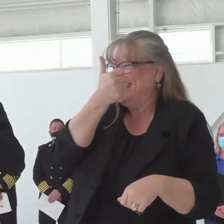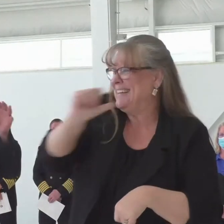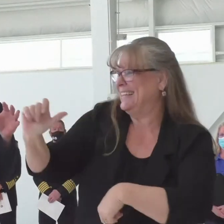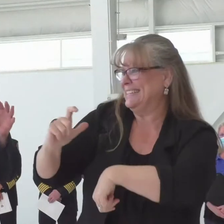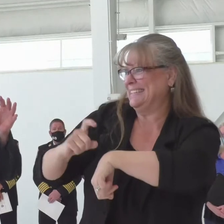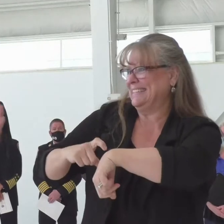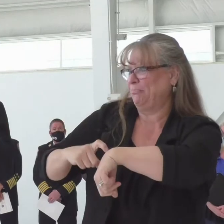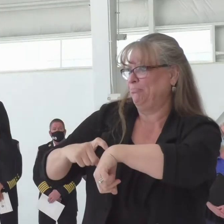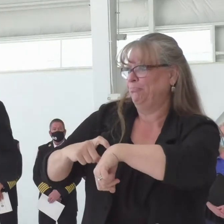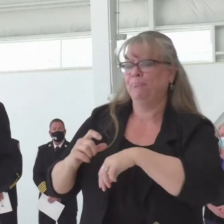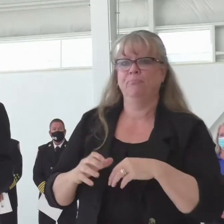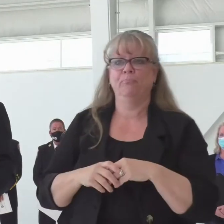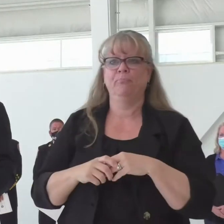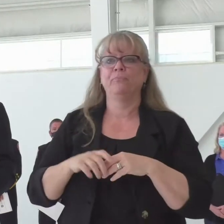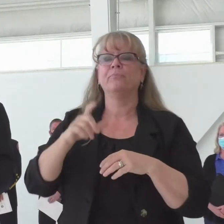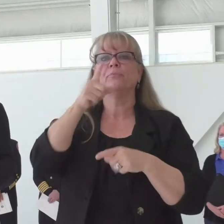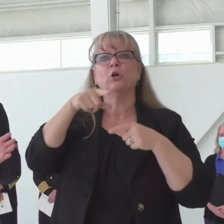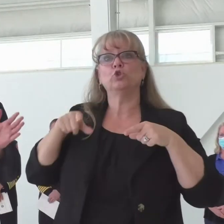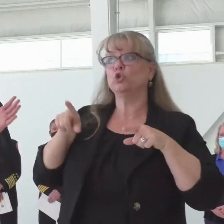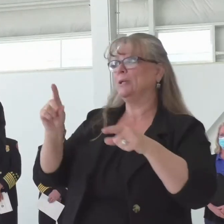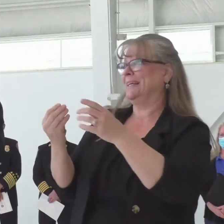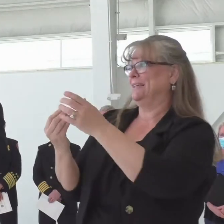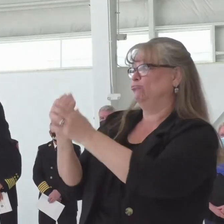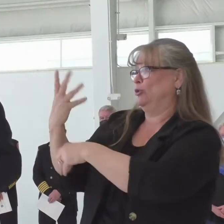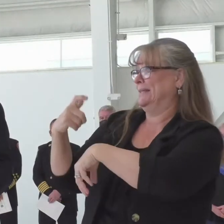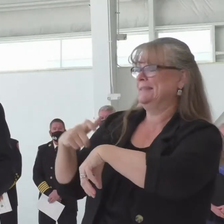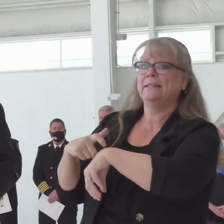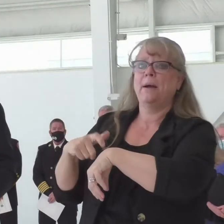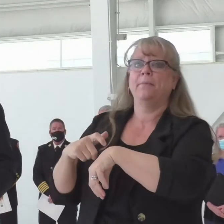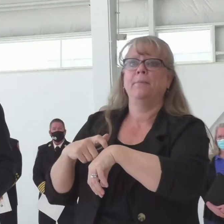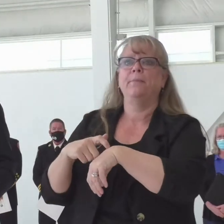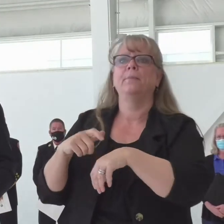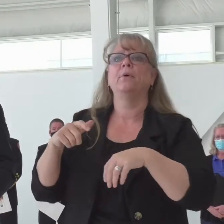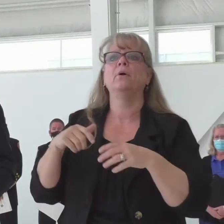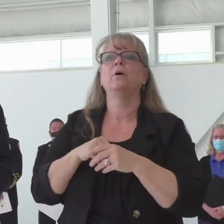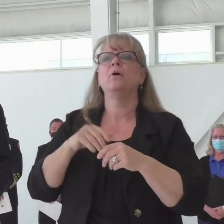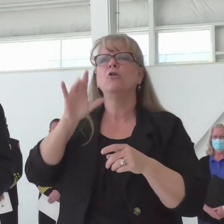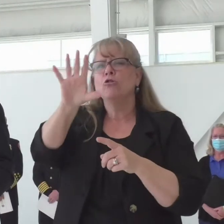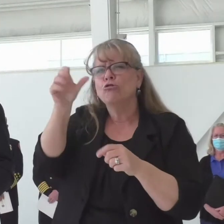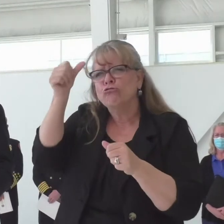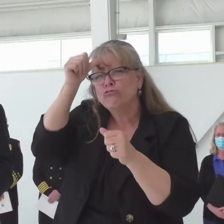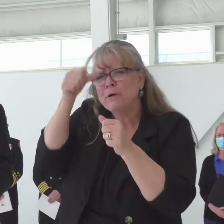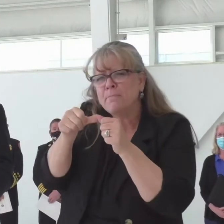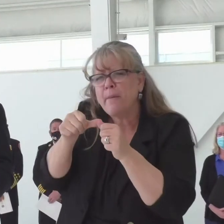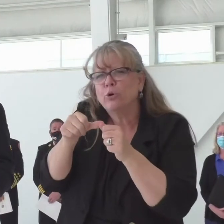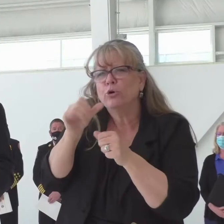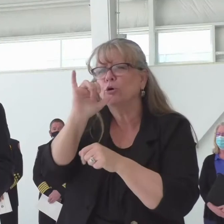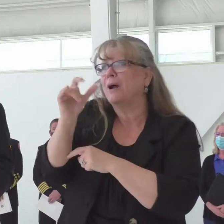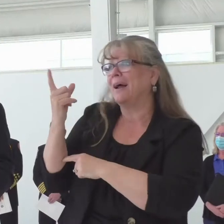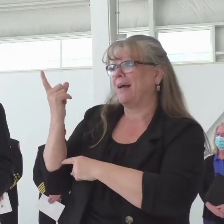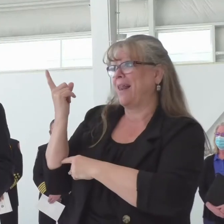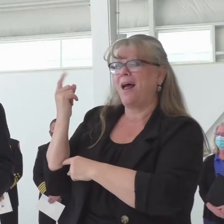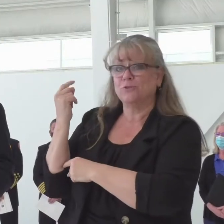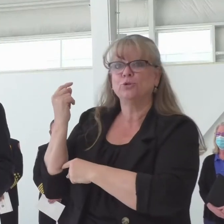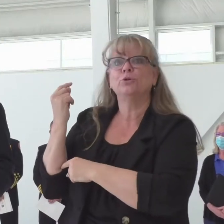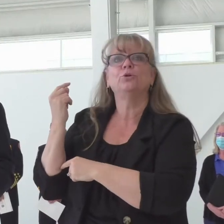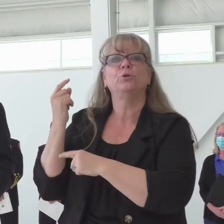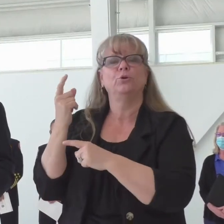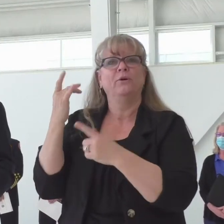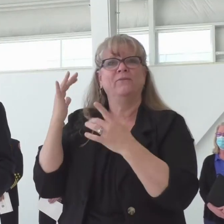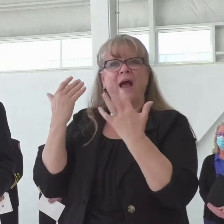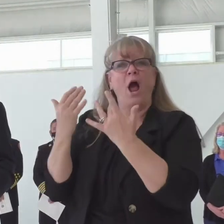There are already fire incidents across our state. And you might recall last year's fire stretched well into the late fall and winter months.